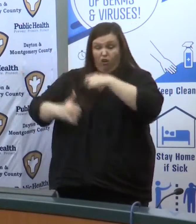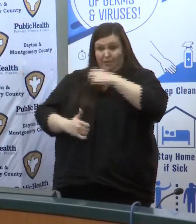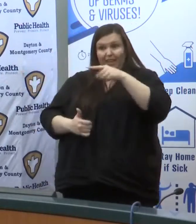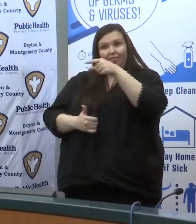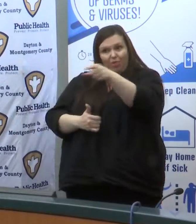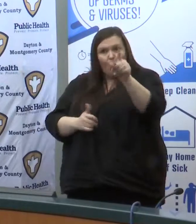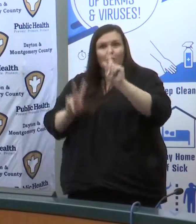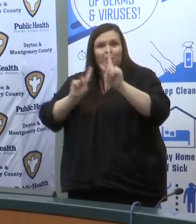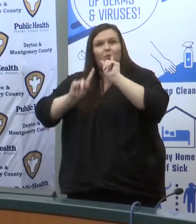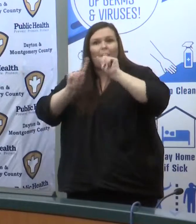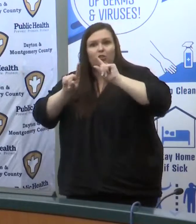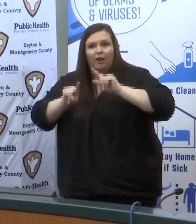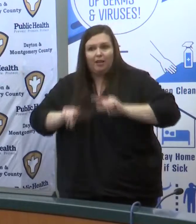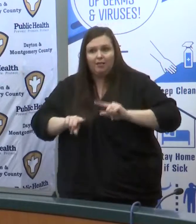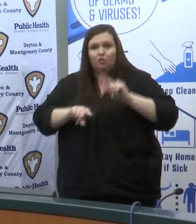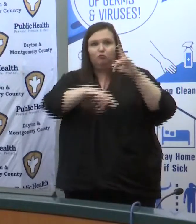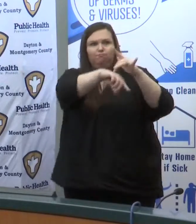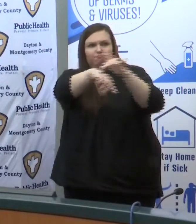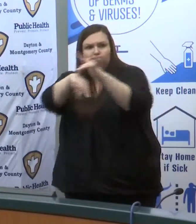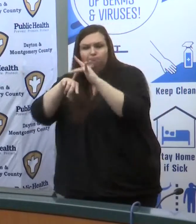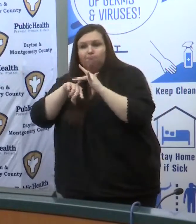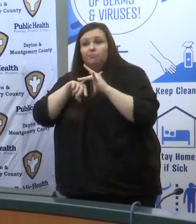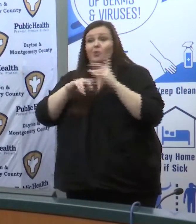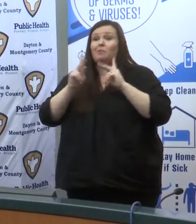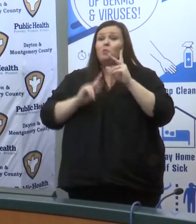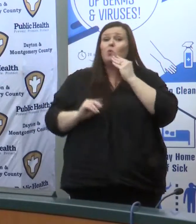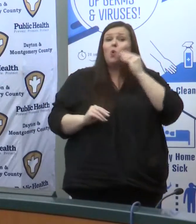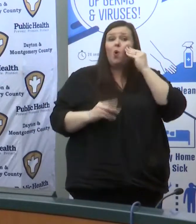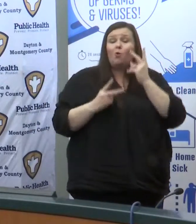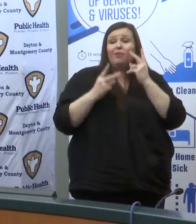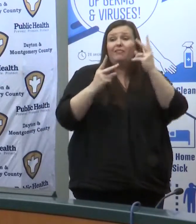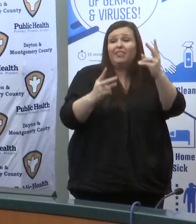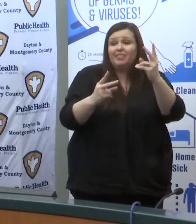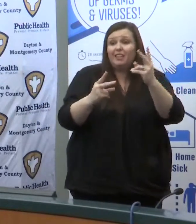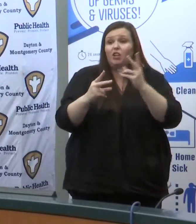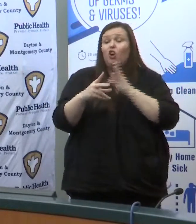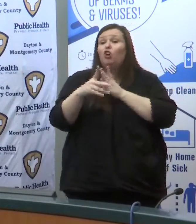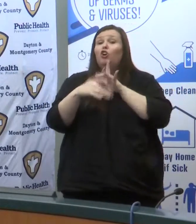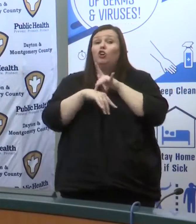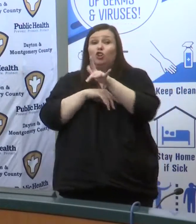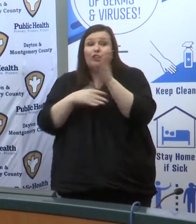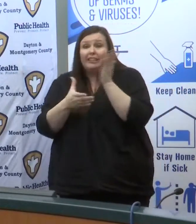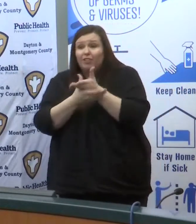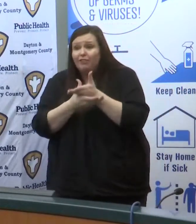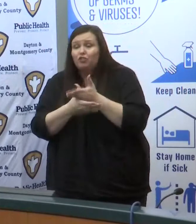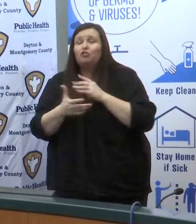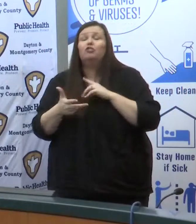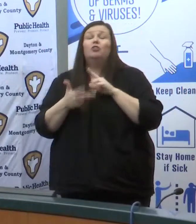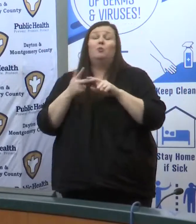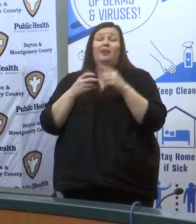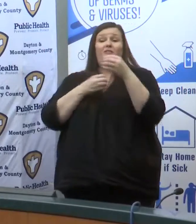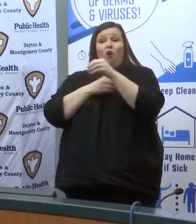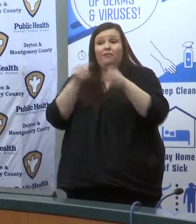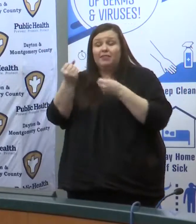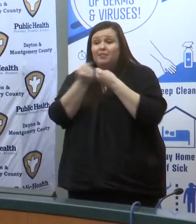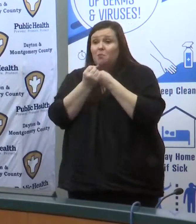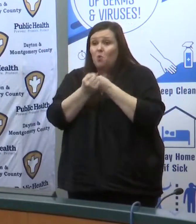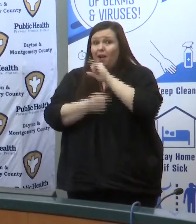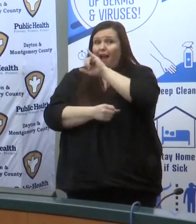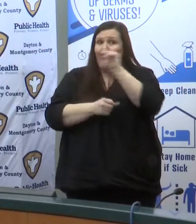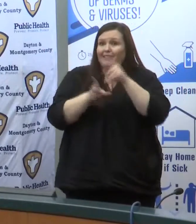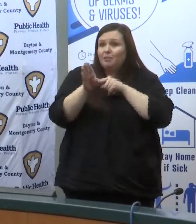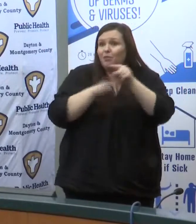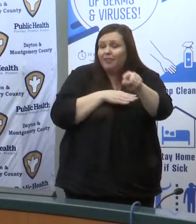we have home visitors we have early intervention service coordinators we have office support and IT